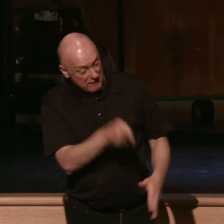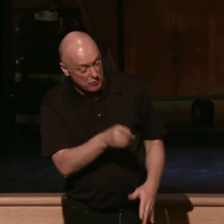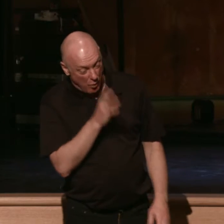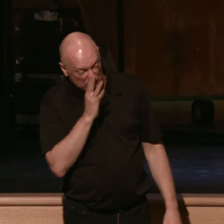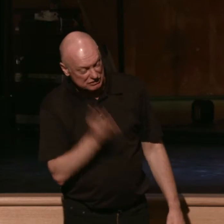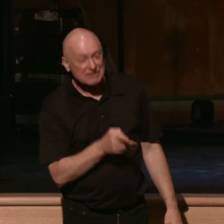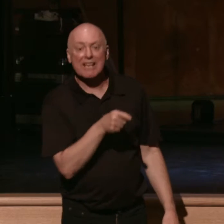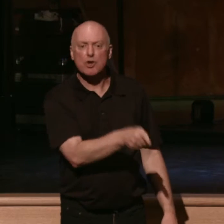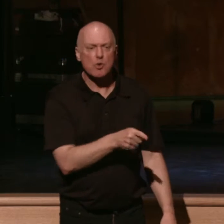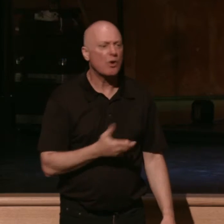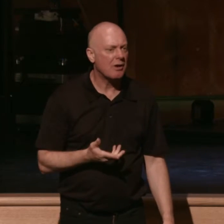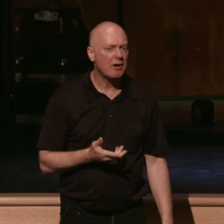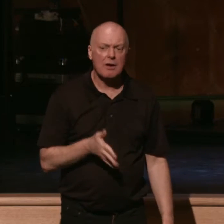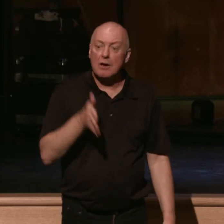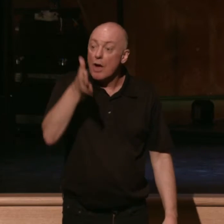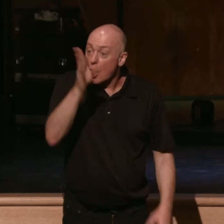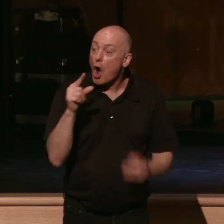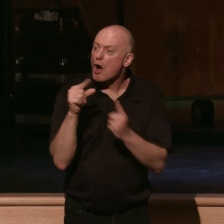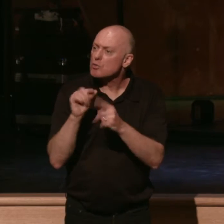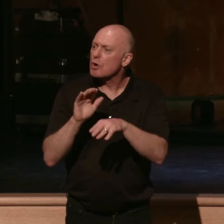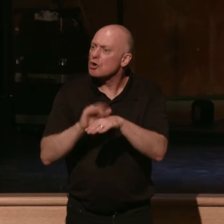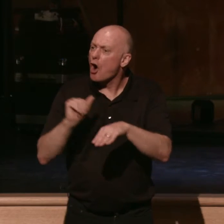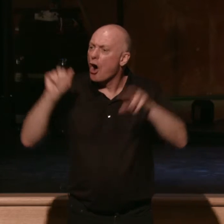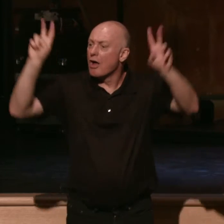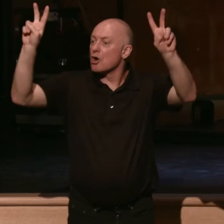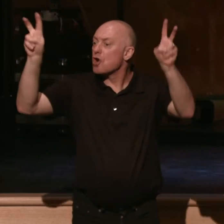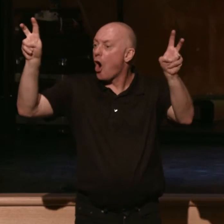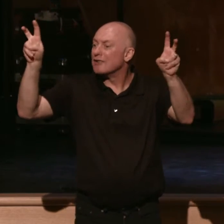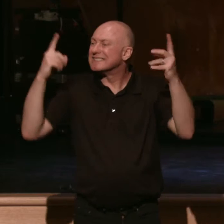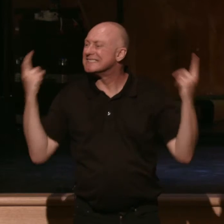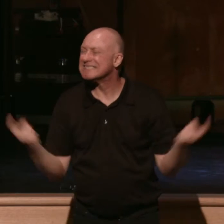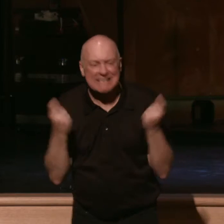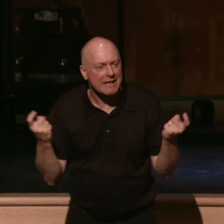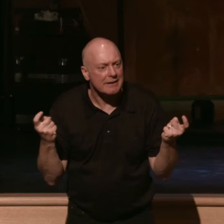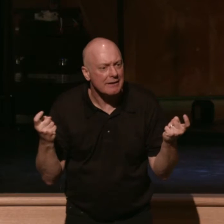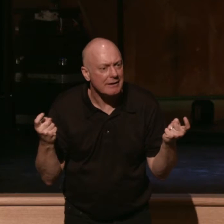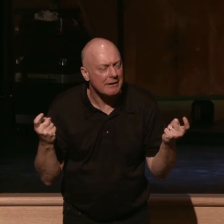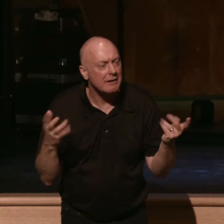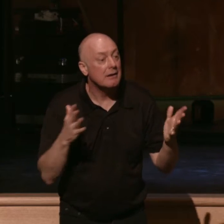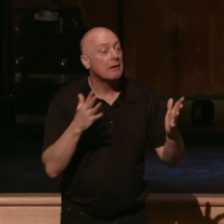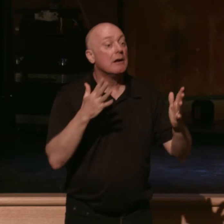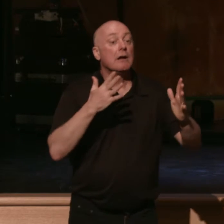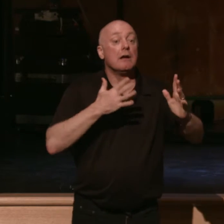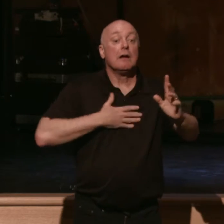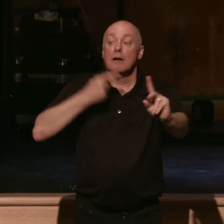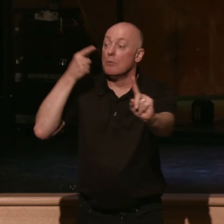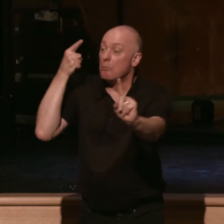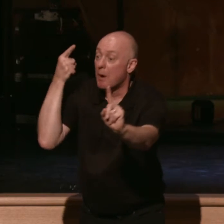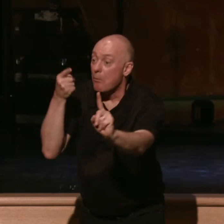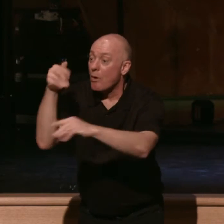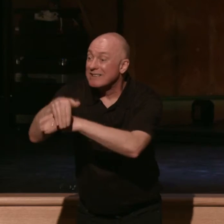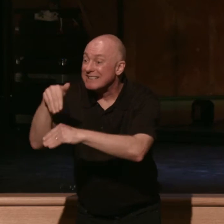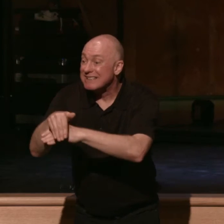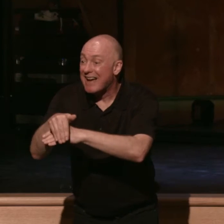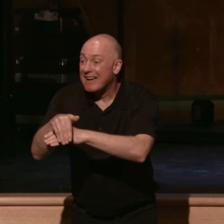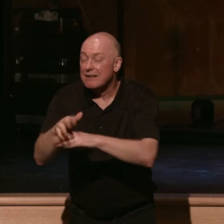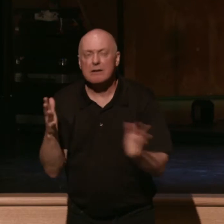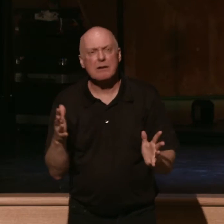forsake you. God's word calls it a sin. So the point of tonight is for us to understand, to believe in our hearts, to embrace the